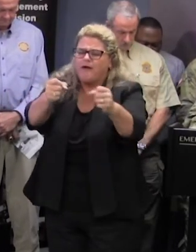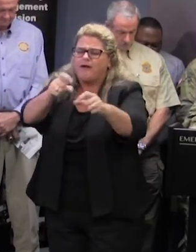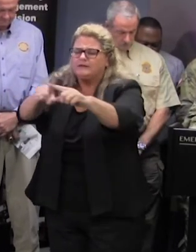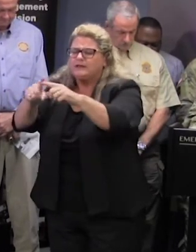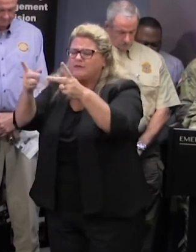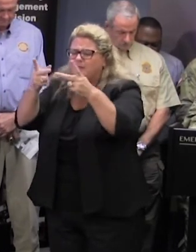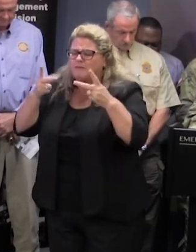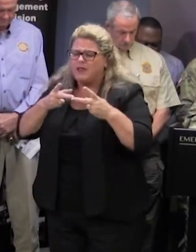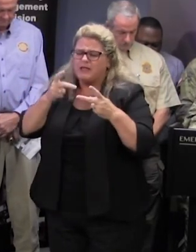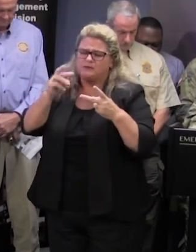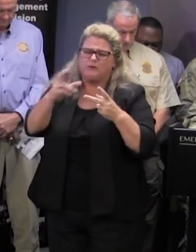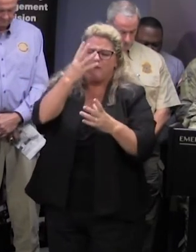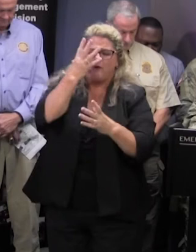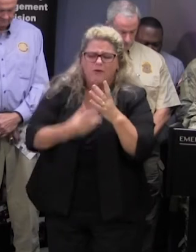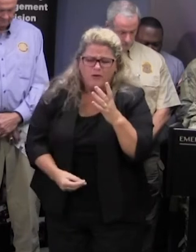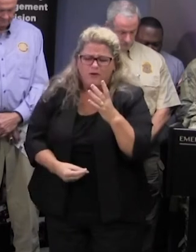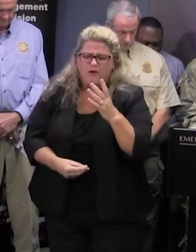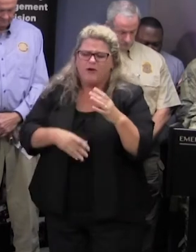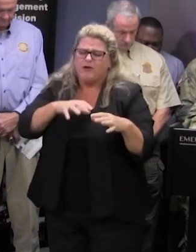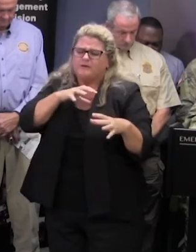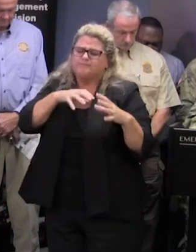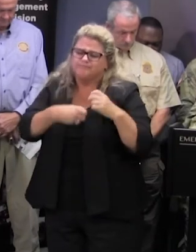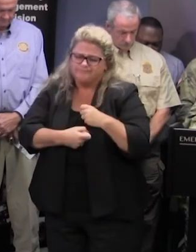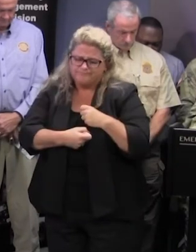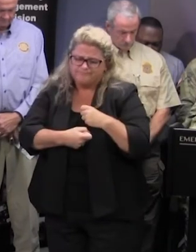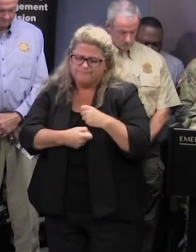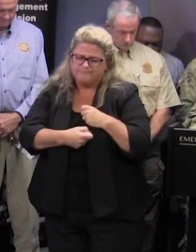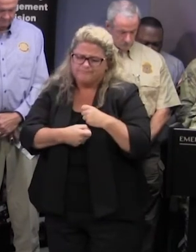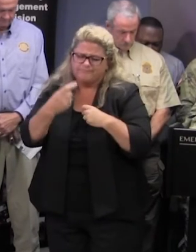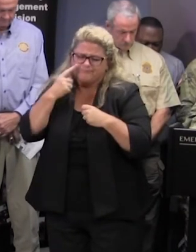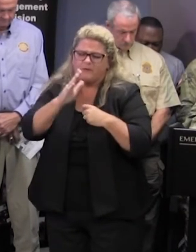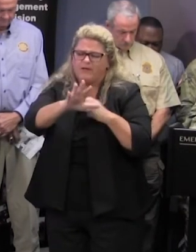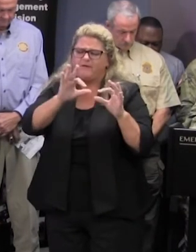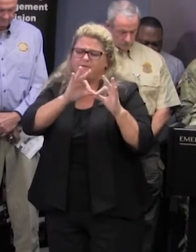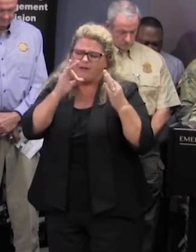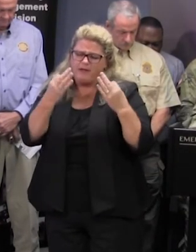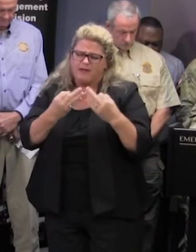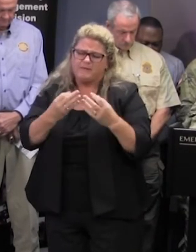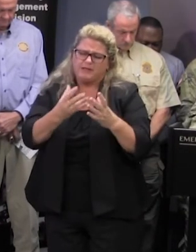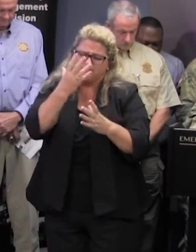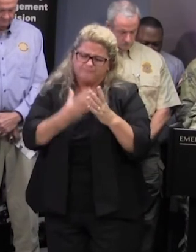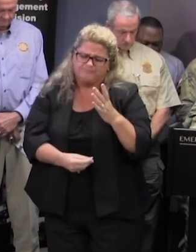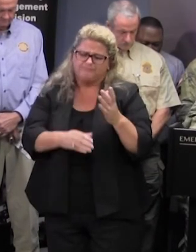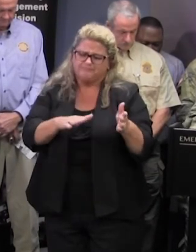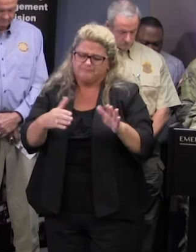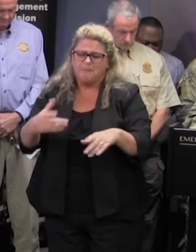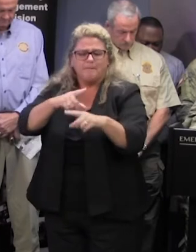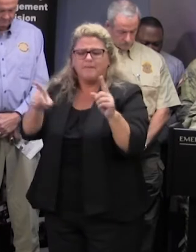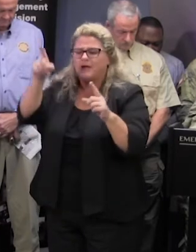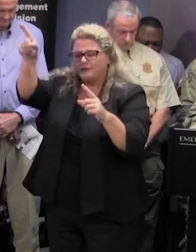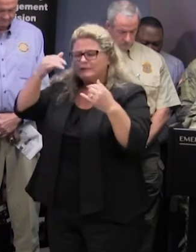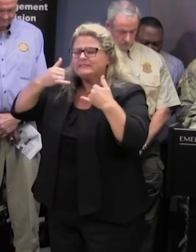loss those that are grieving now for family members but we thank you that you're still god